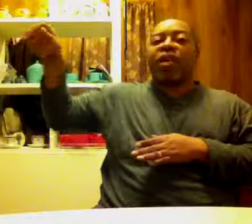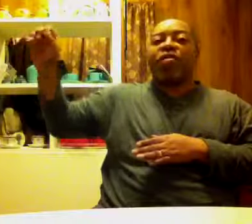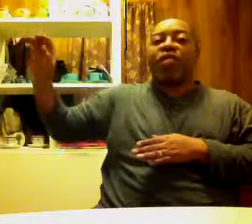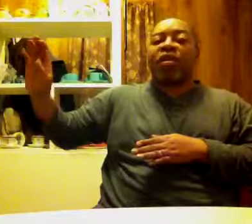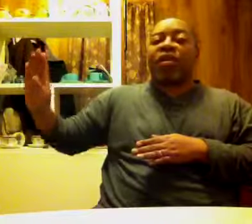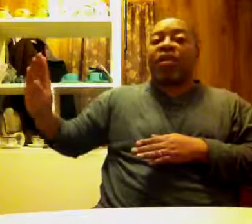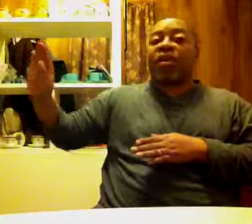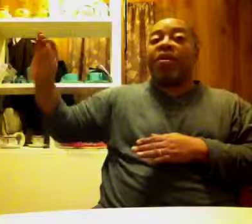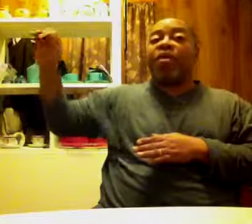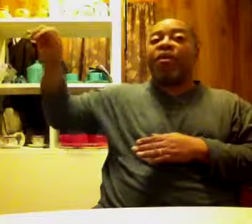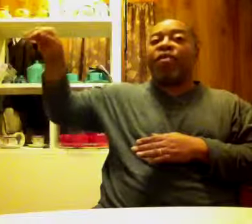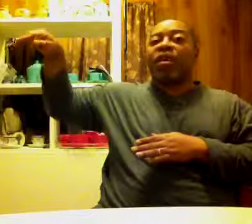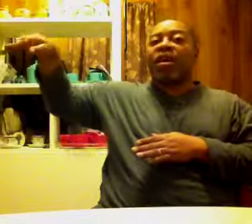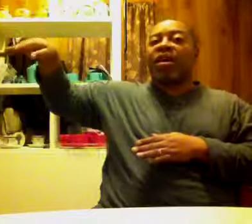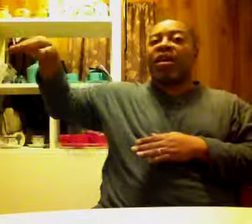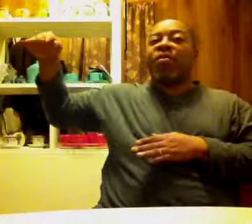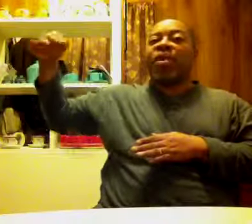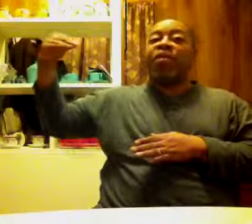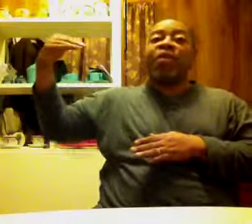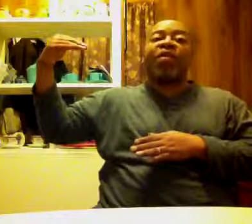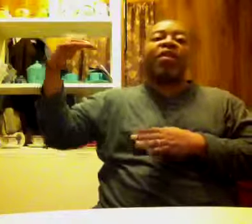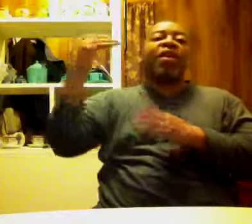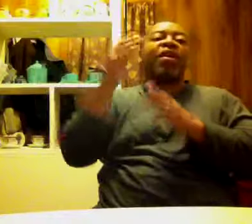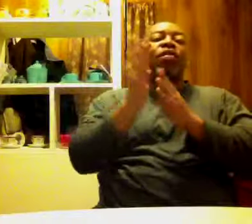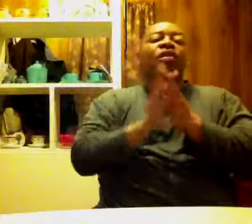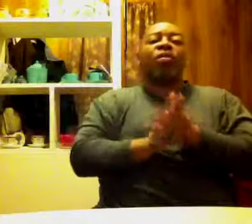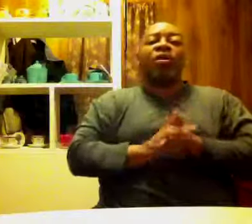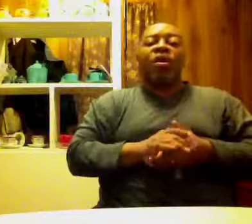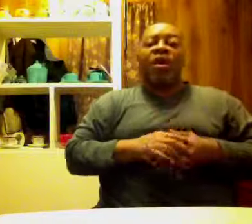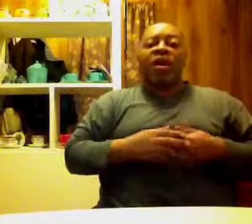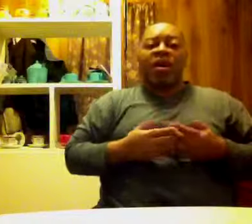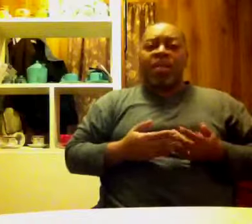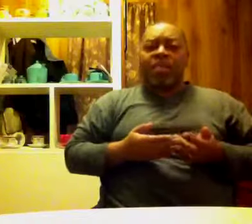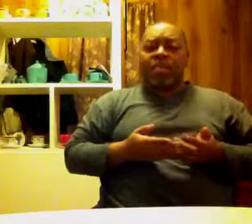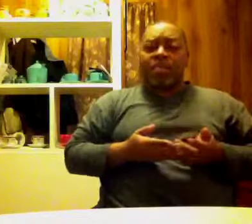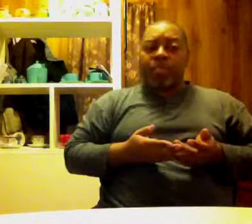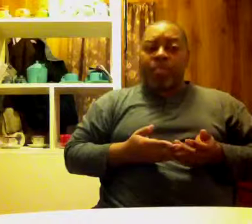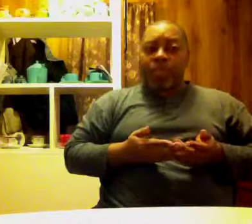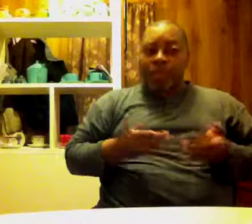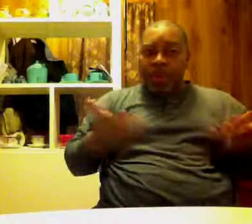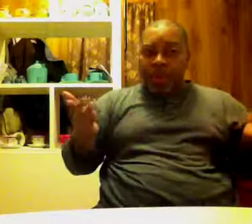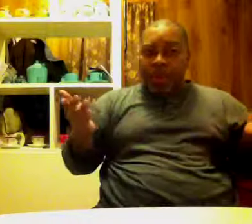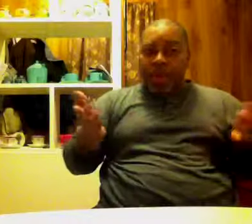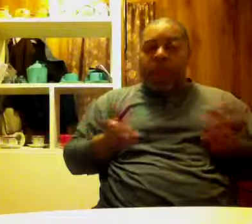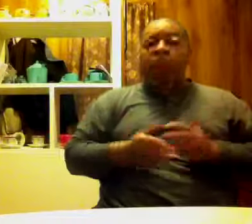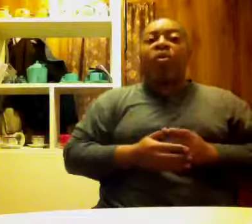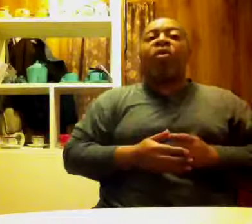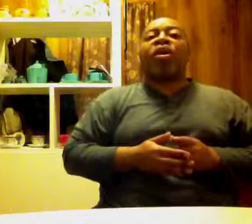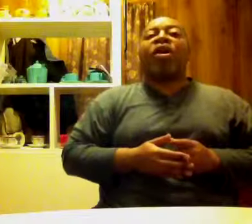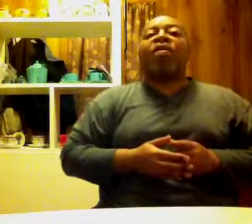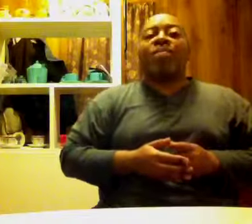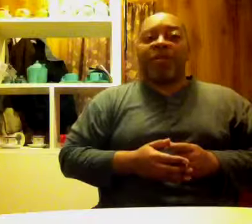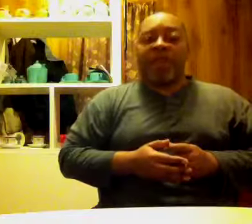rest, you know, for a second, you know, when you're freestyling. So, um, it's a small contribution,